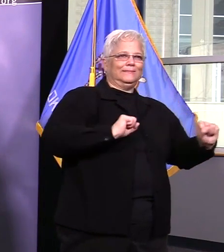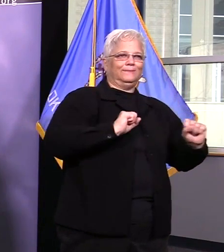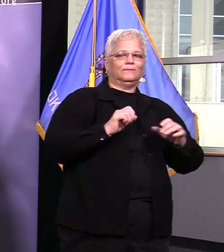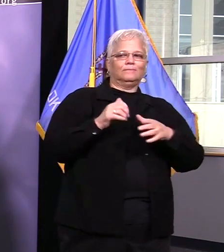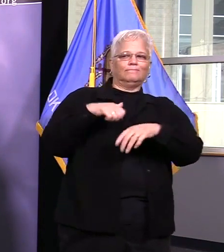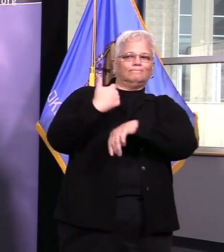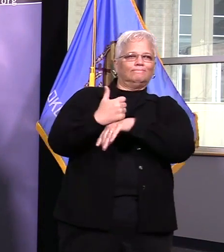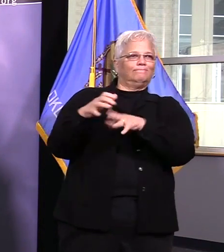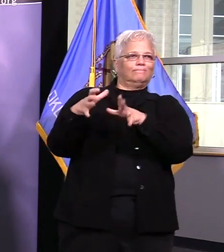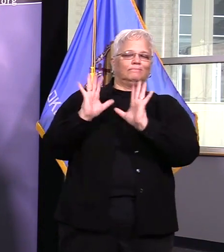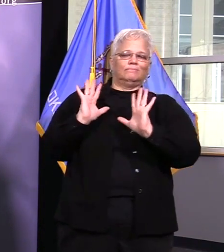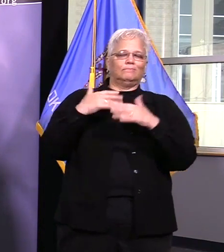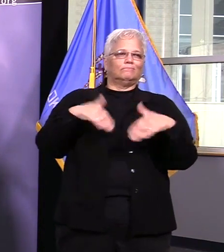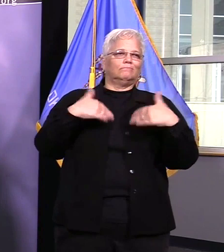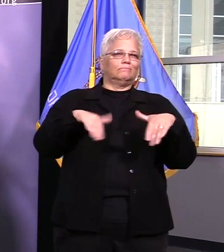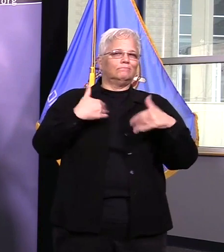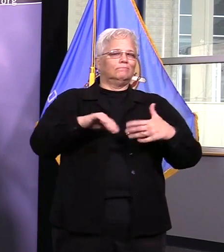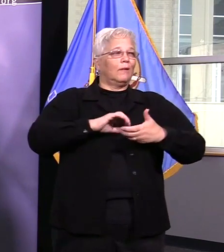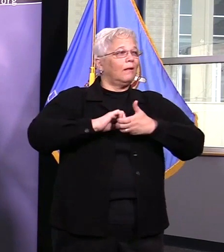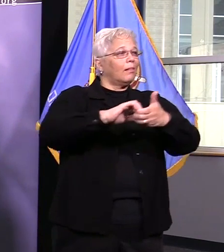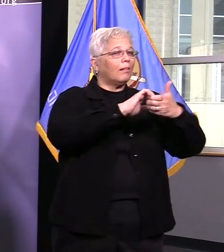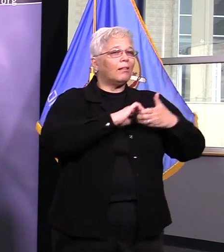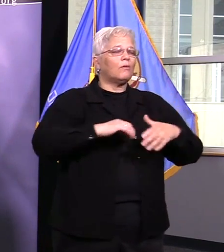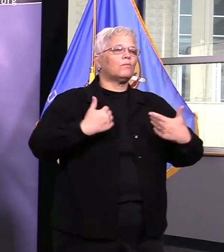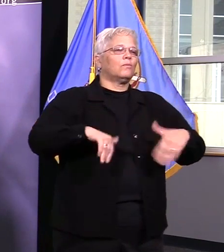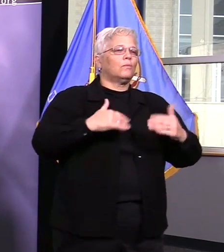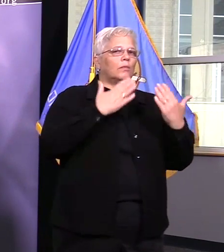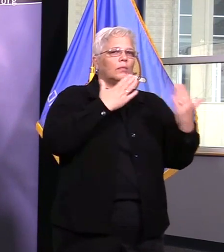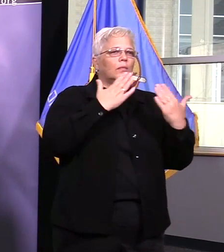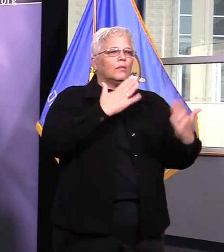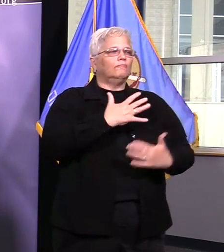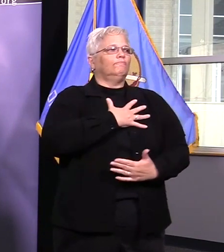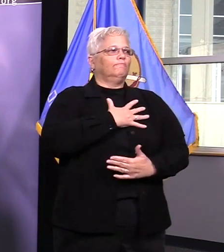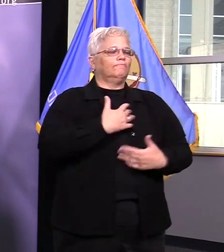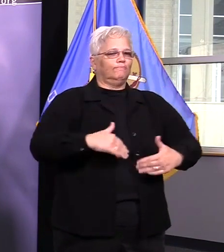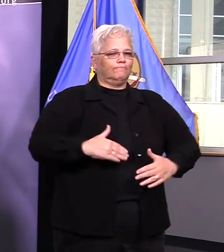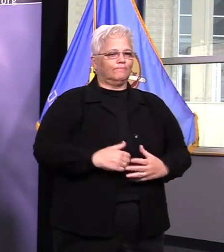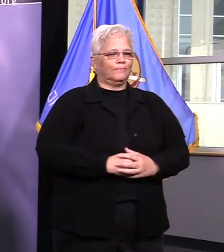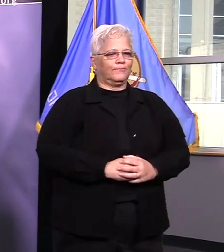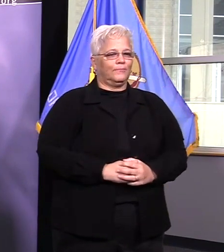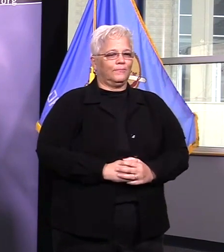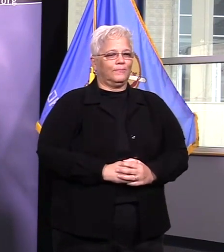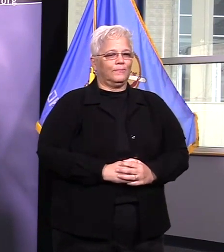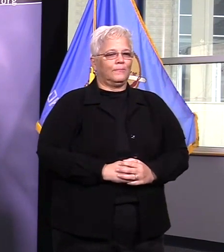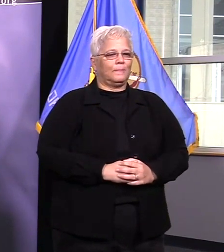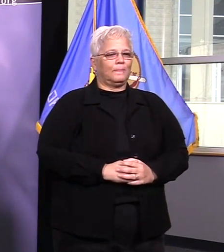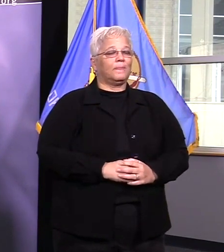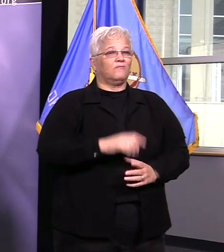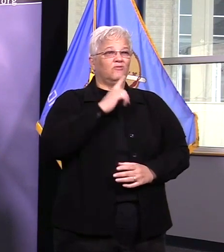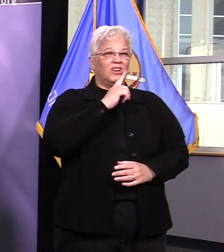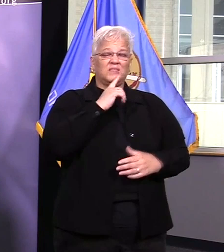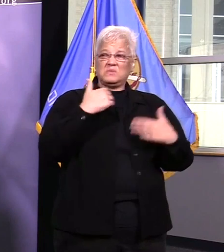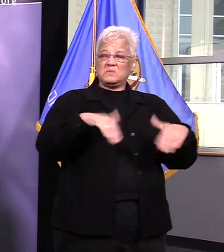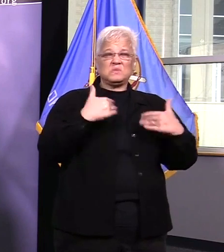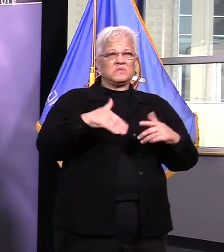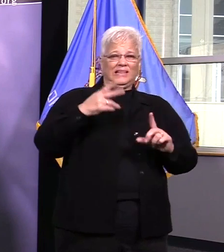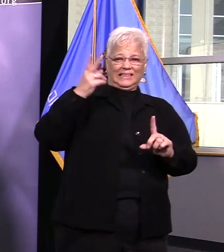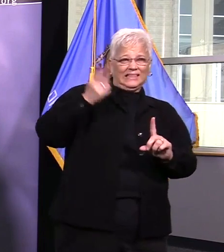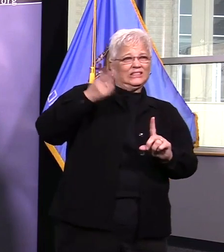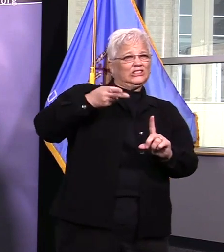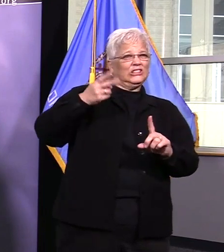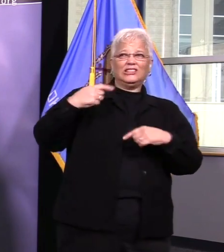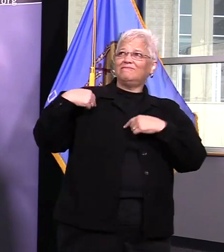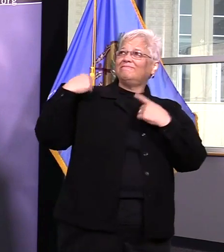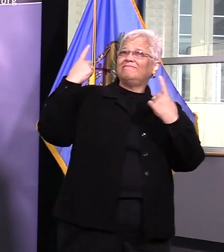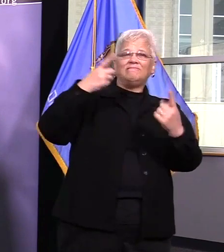we're in such an unprecedented time to know that we're not alone in this and that our neighbors are right there with us in making those sacrifices